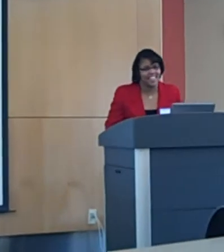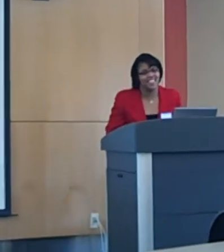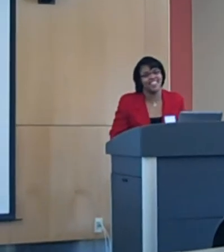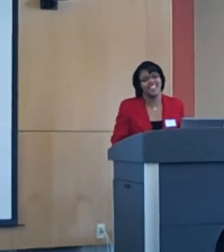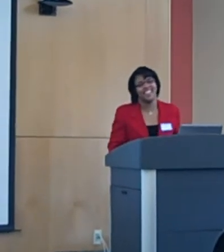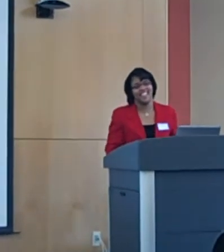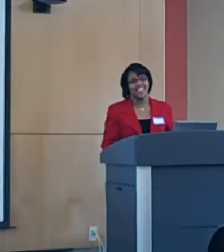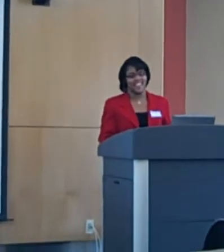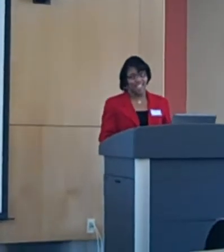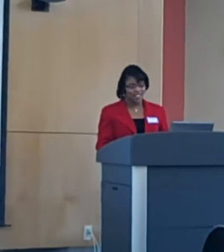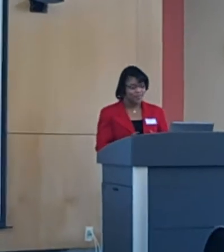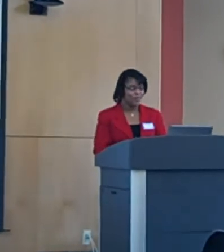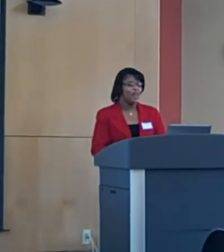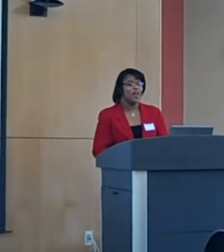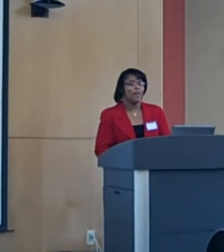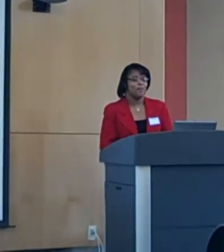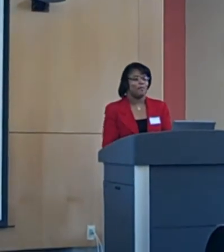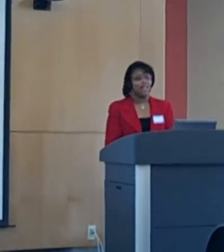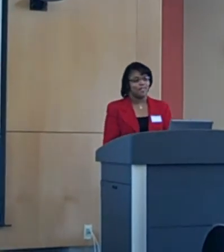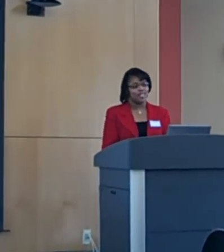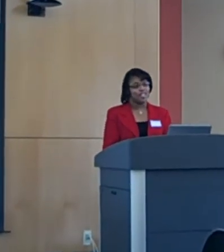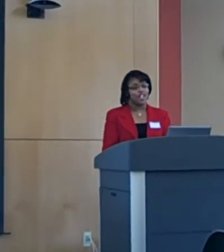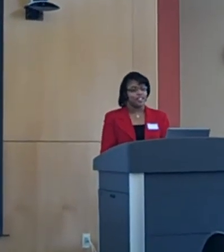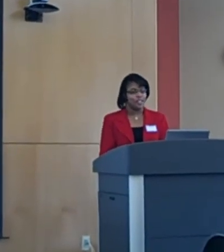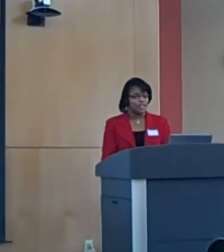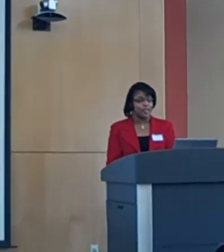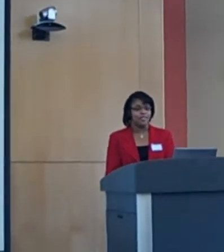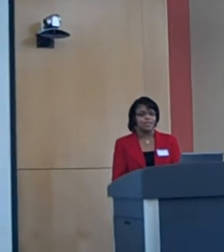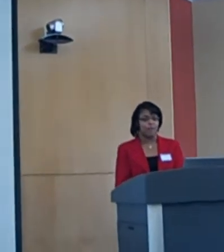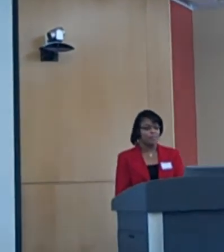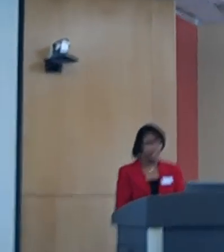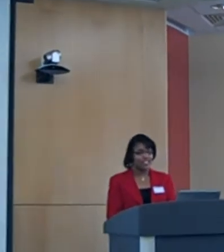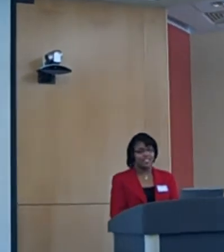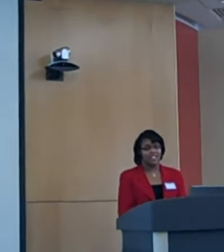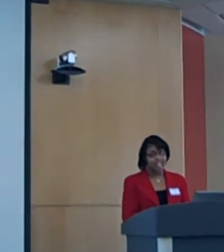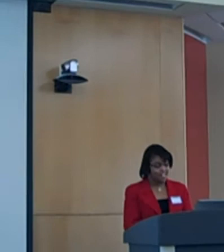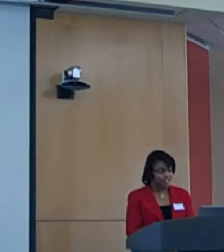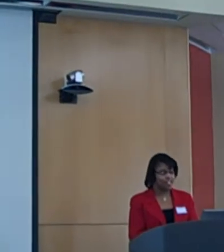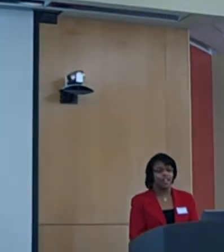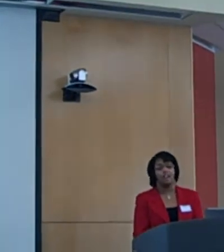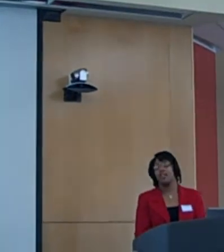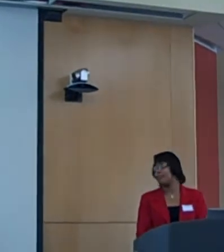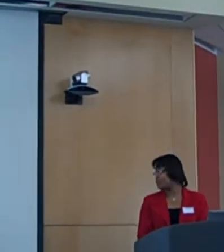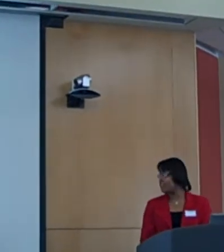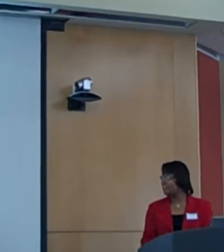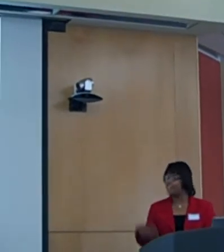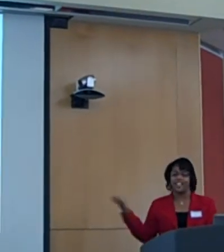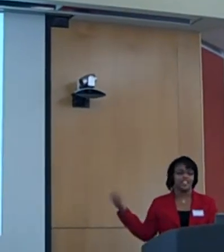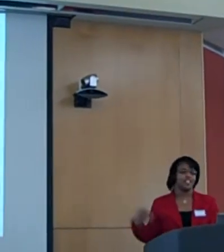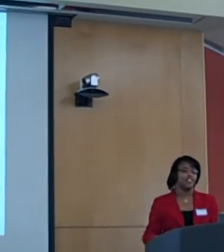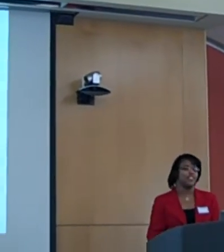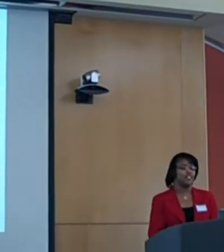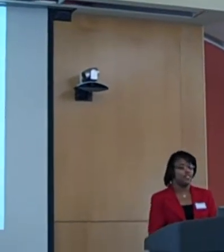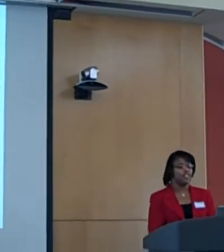Thank you. My name is Nishawna Stokes and my presentation is called A Personal Reflection of Social